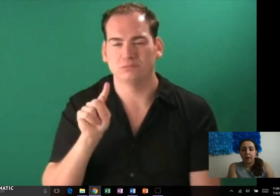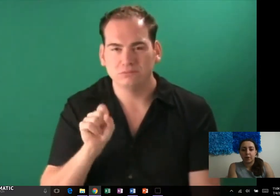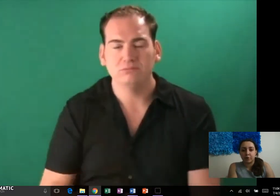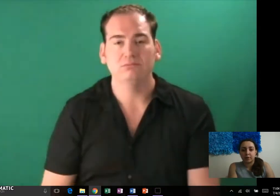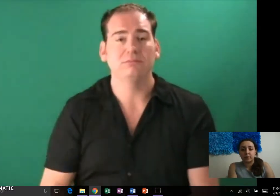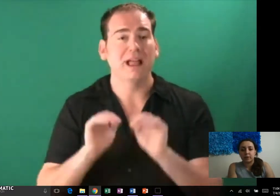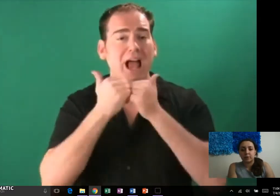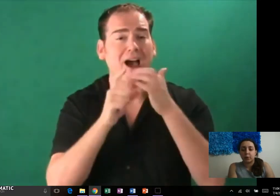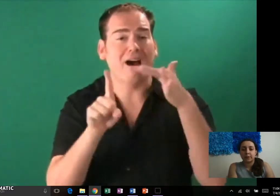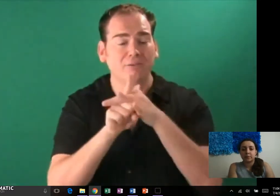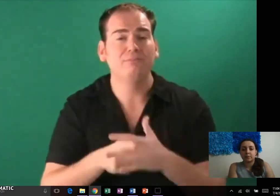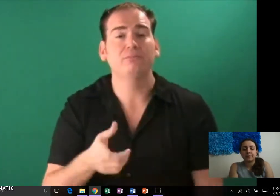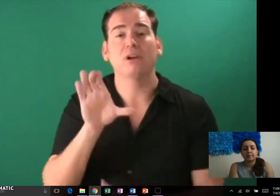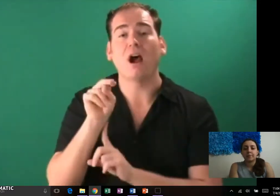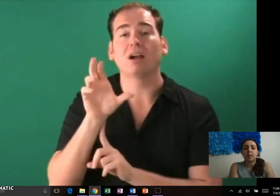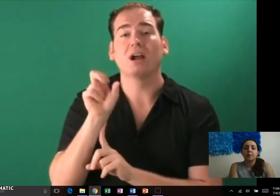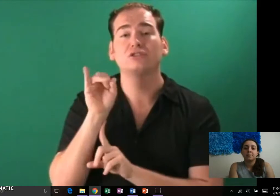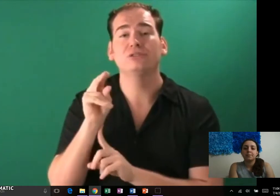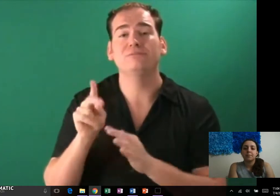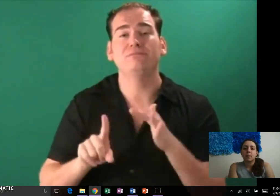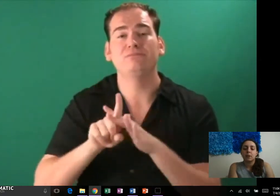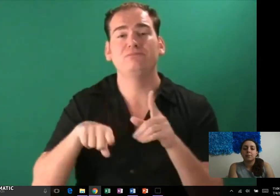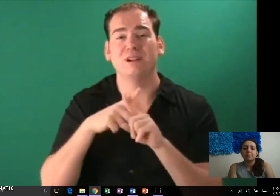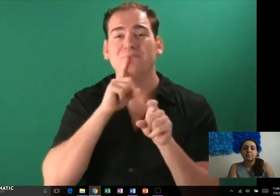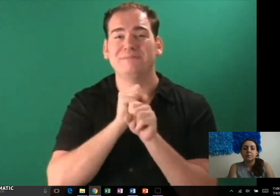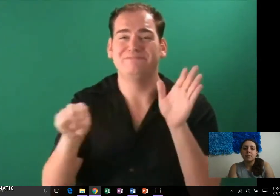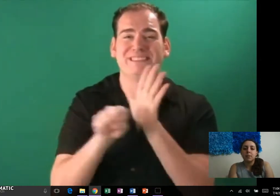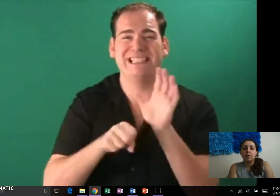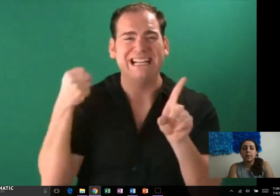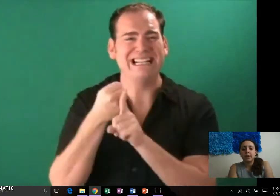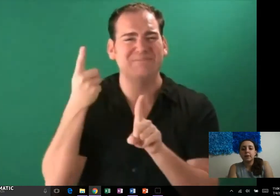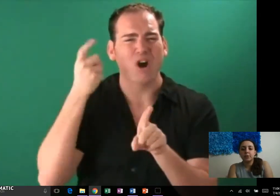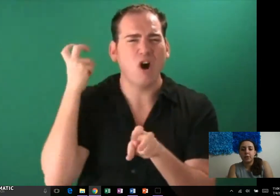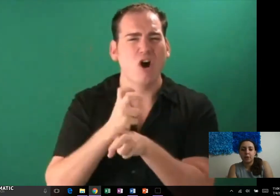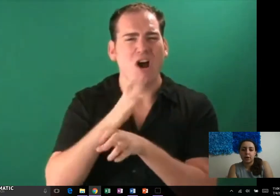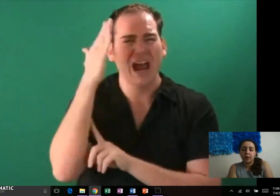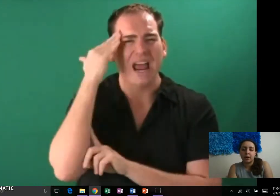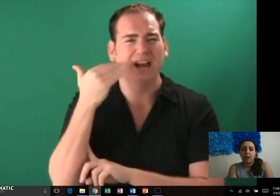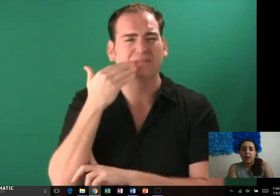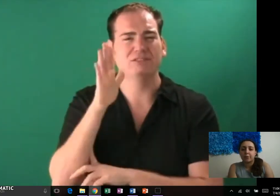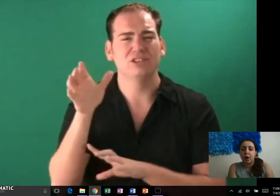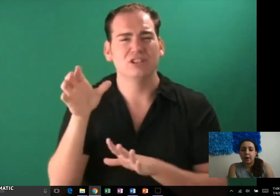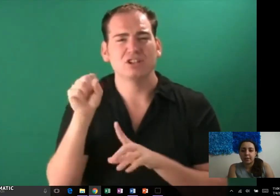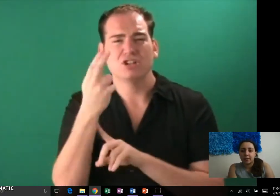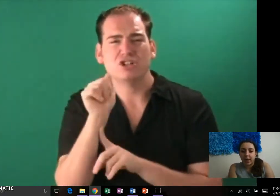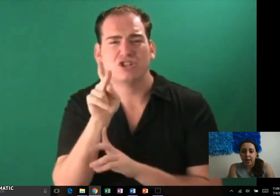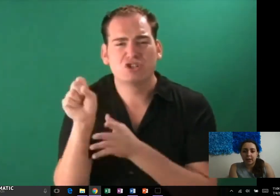head injuries in different sports now concussion can occur after a heart hits the head